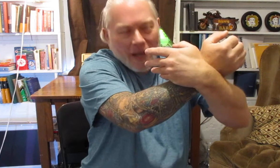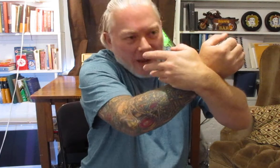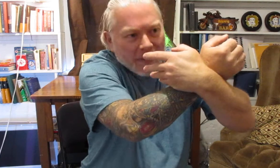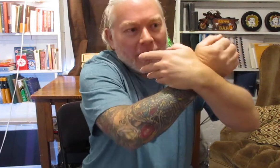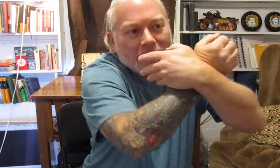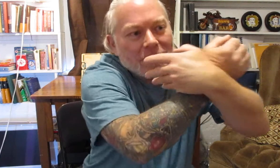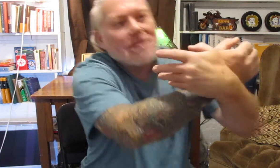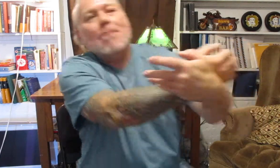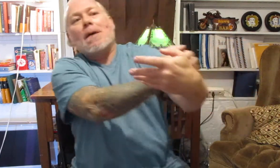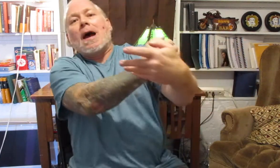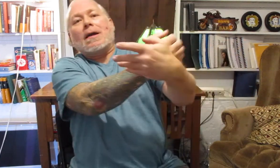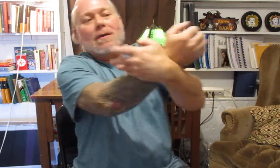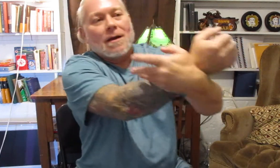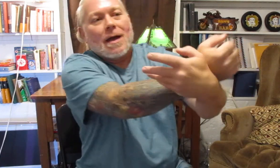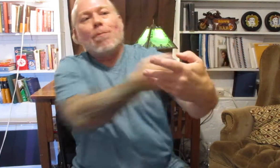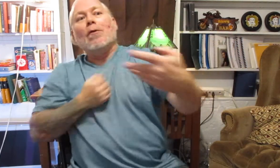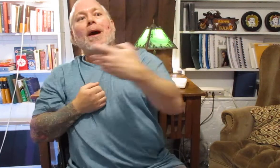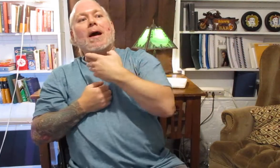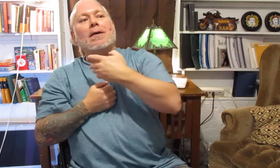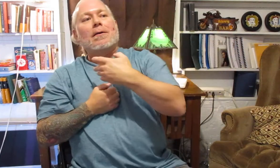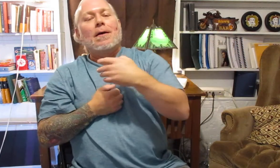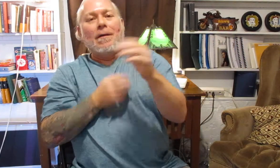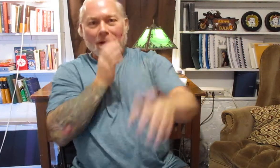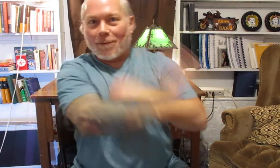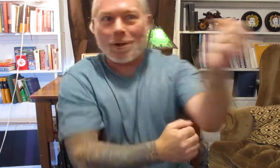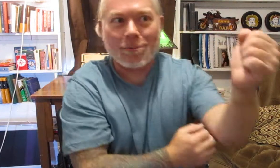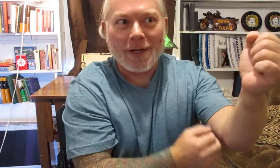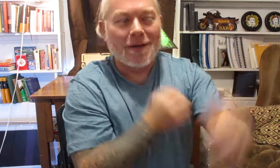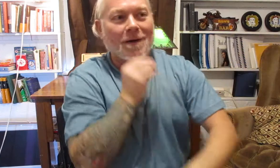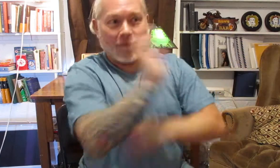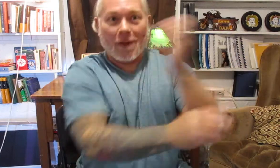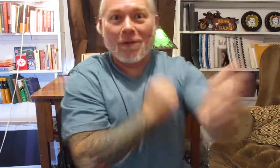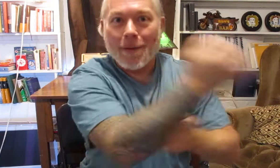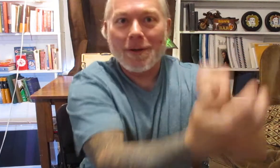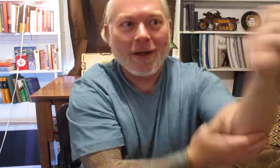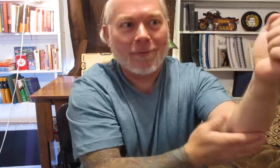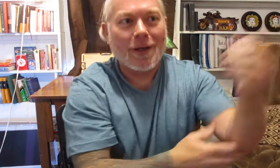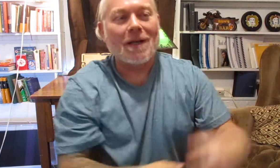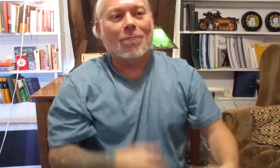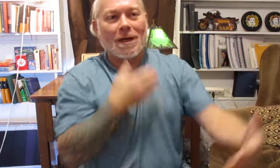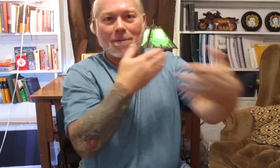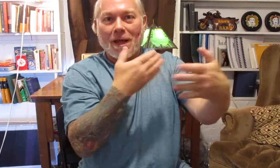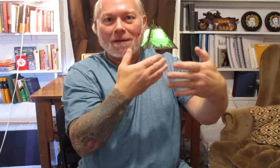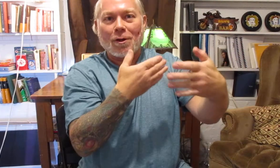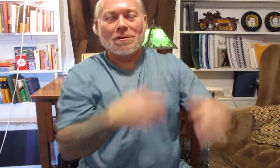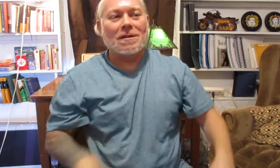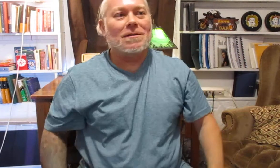have is to step back and pull back and then of course we follow them and run in we keep that close distance